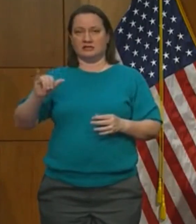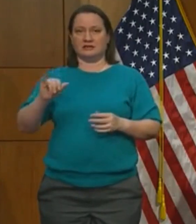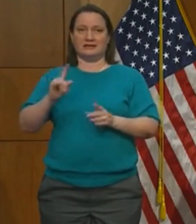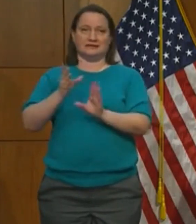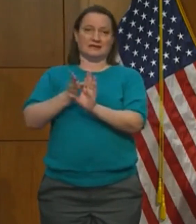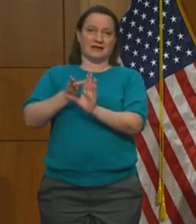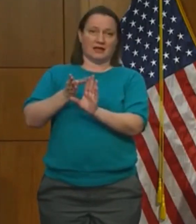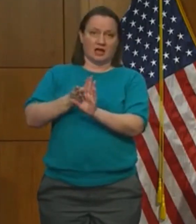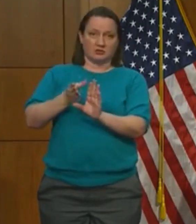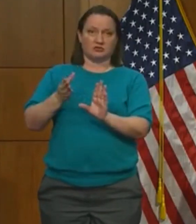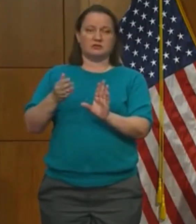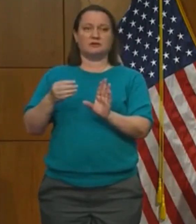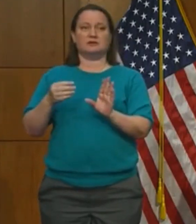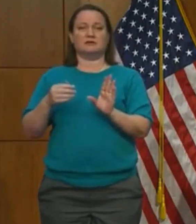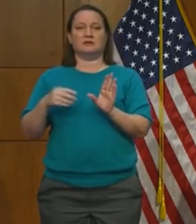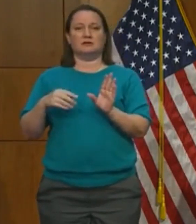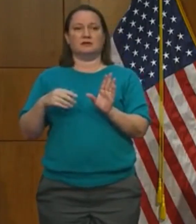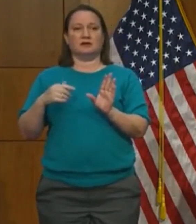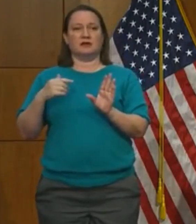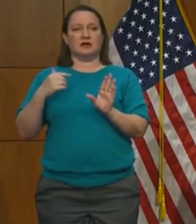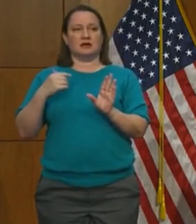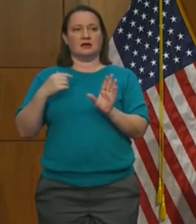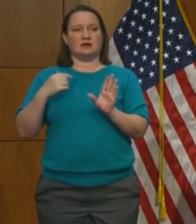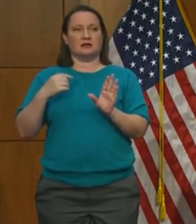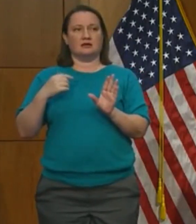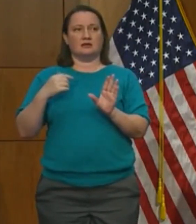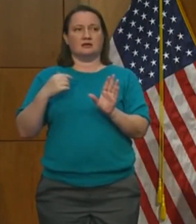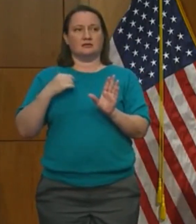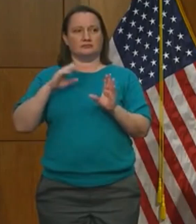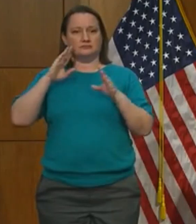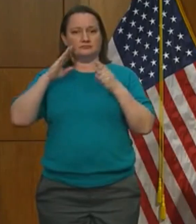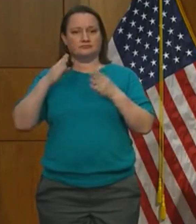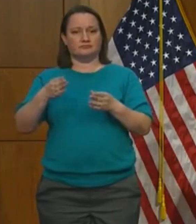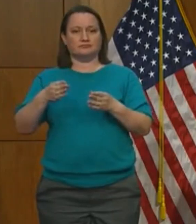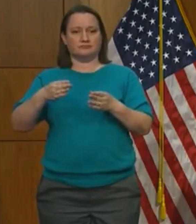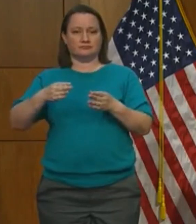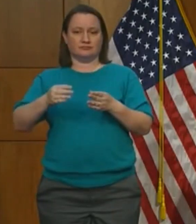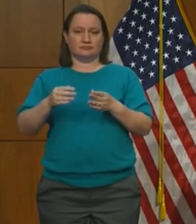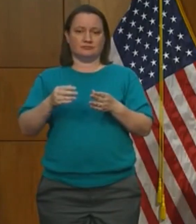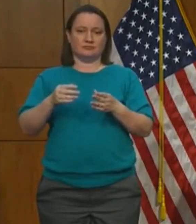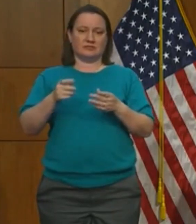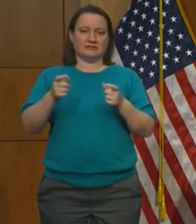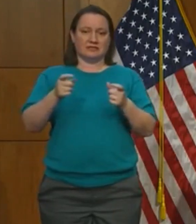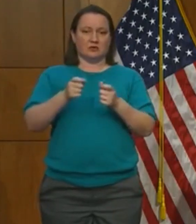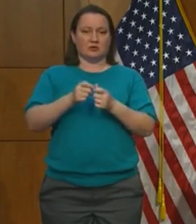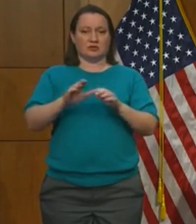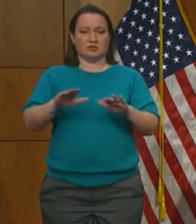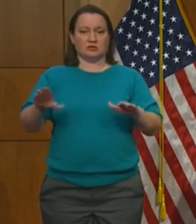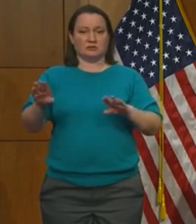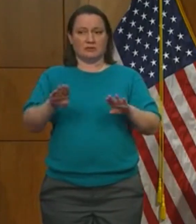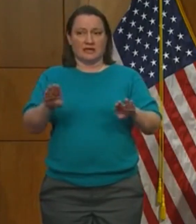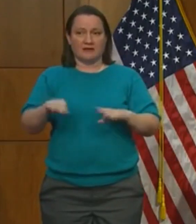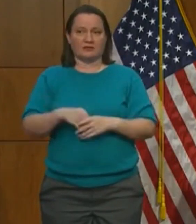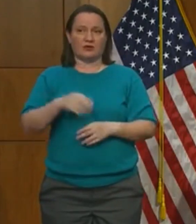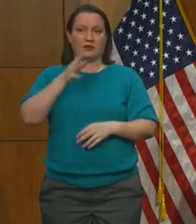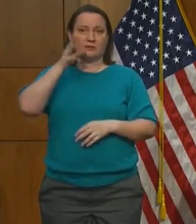deal and really help parents deal with their children's behavior.